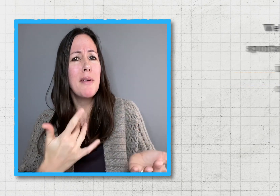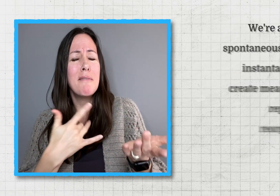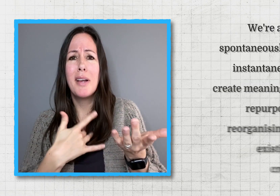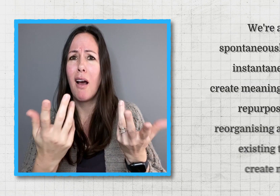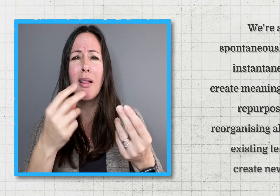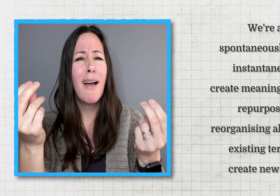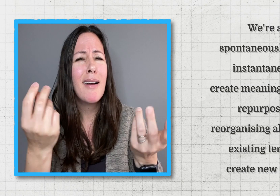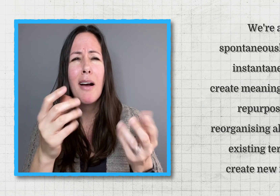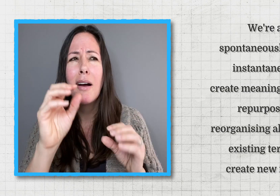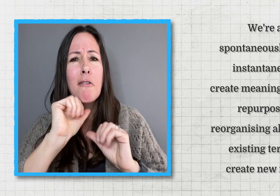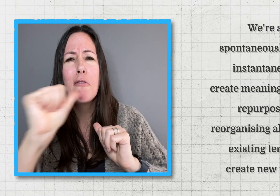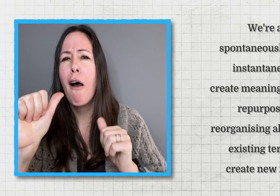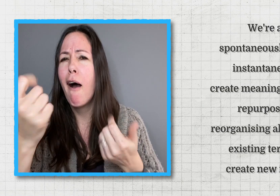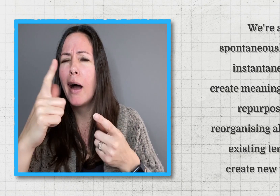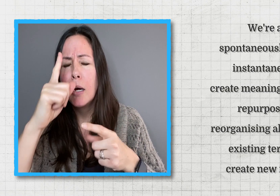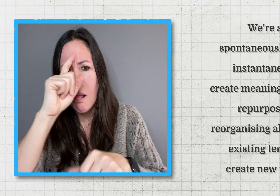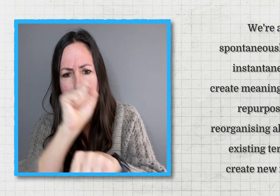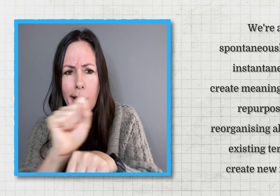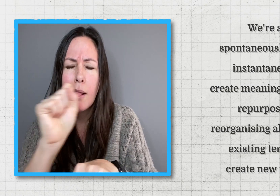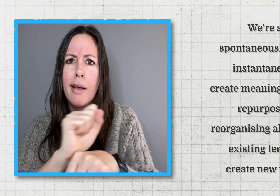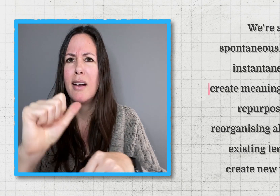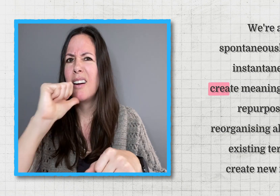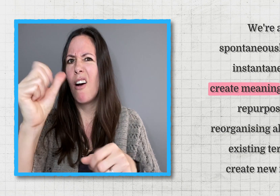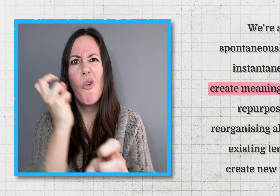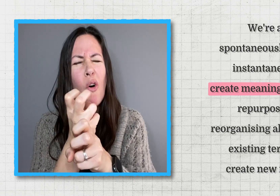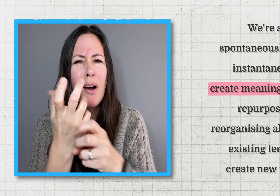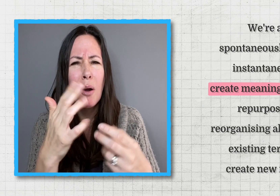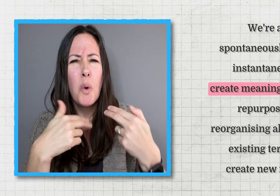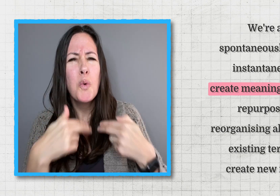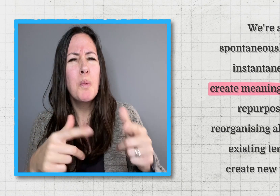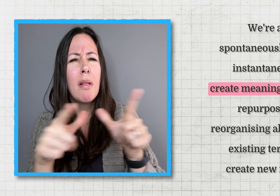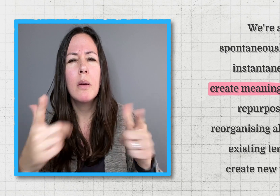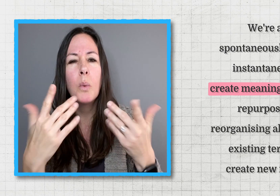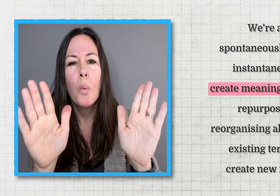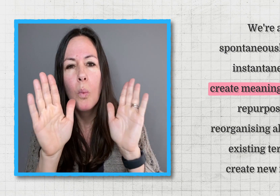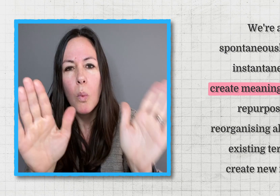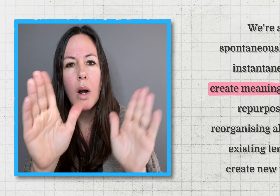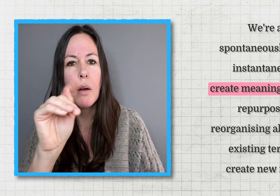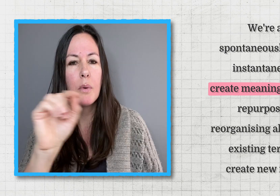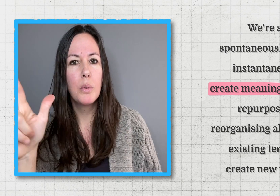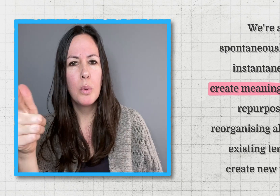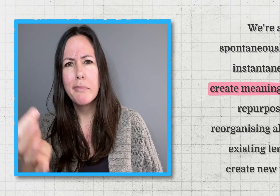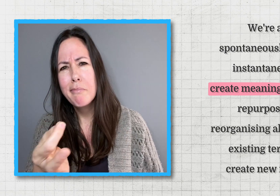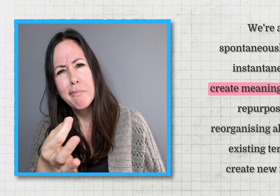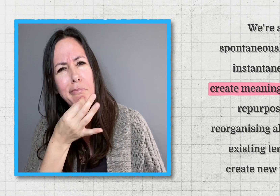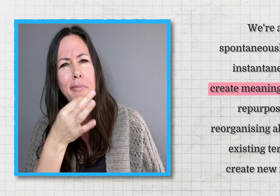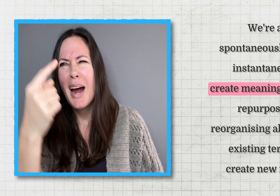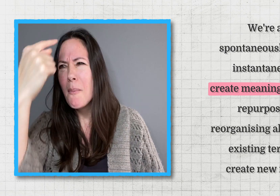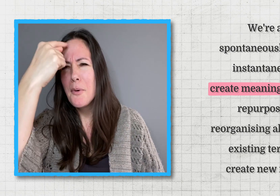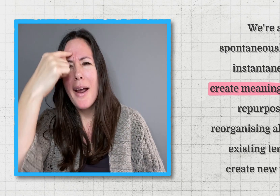We're able to spontaneously and instantaneously create meaning from repurposing or reorganizing already existing terms